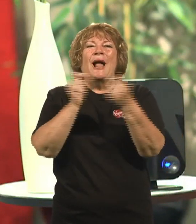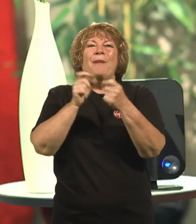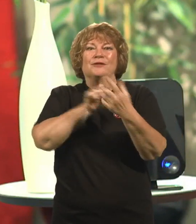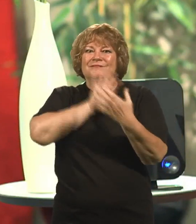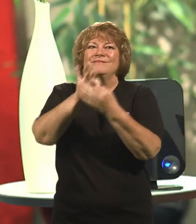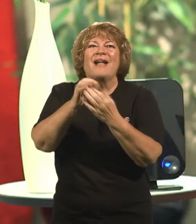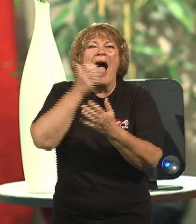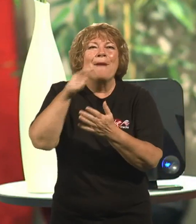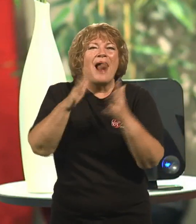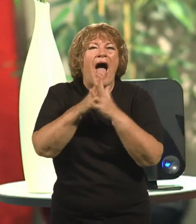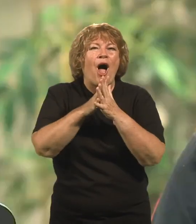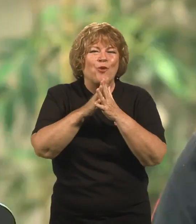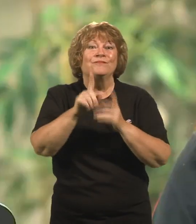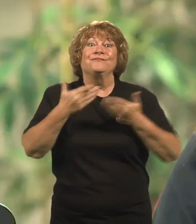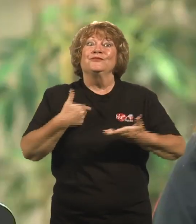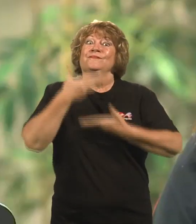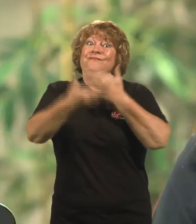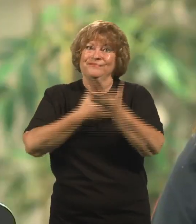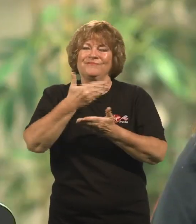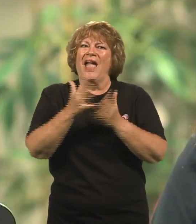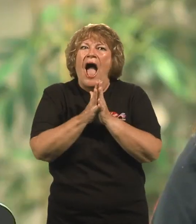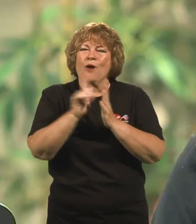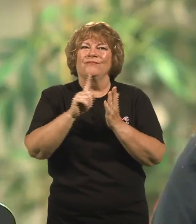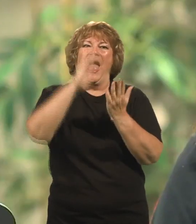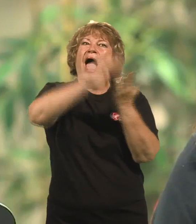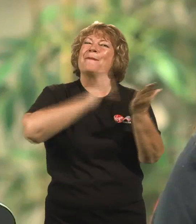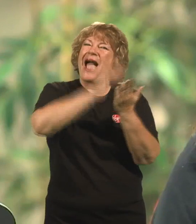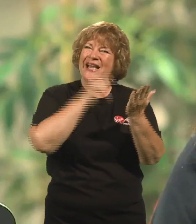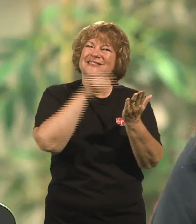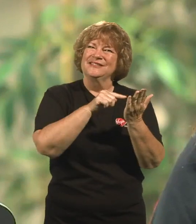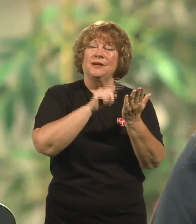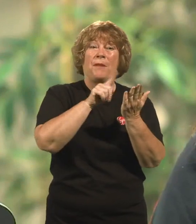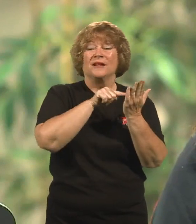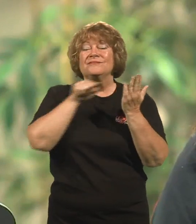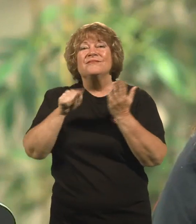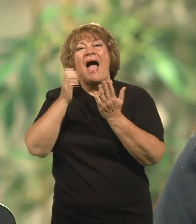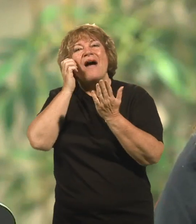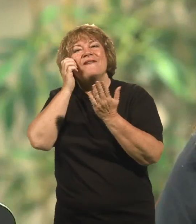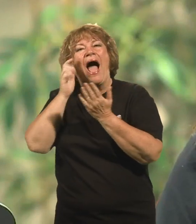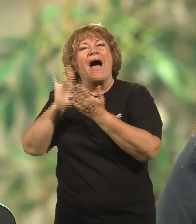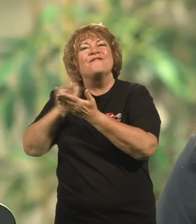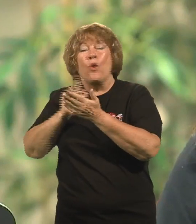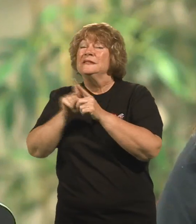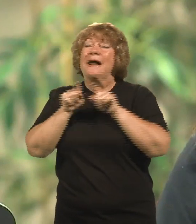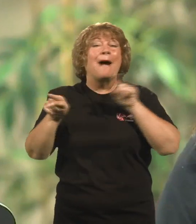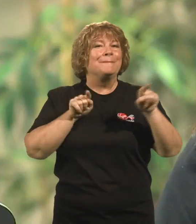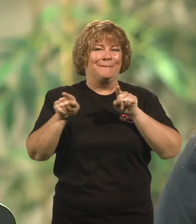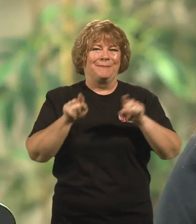onto an Apple device. Today I want to show you how to do that with an iPad however it's the exact same instructions for an iPhone.